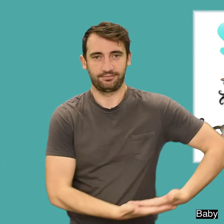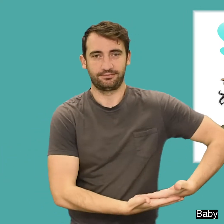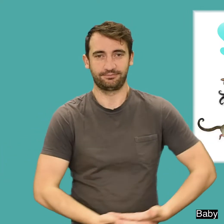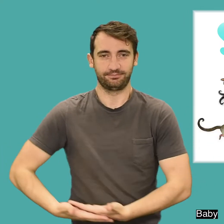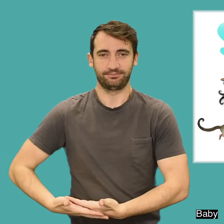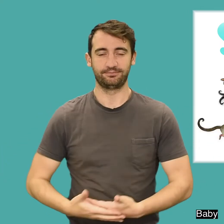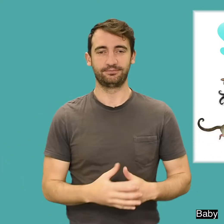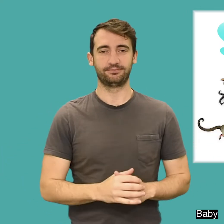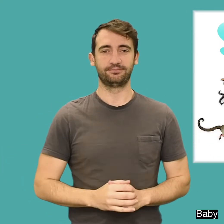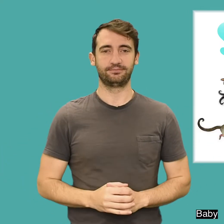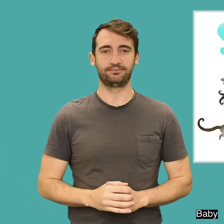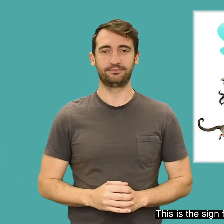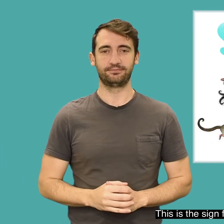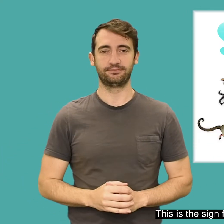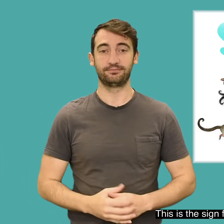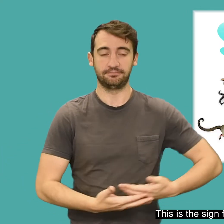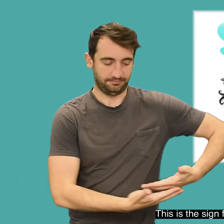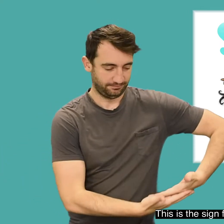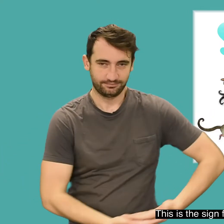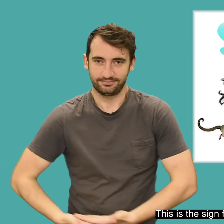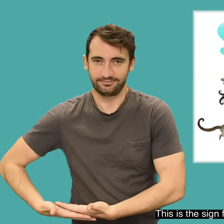Baby. This is the sign for baby.